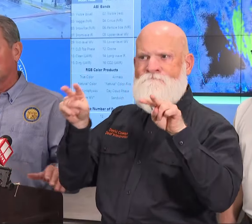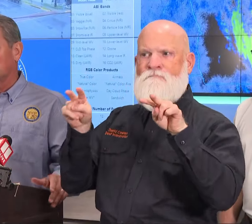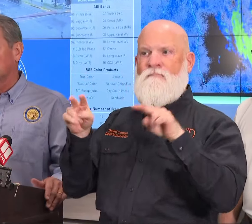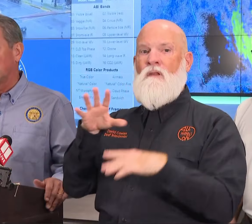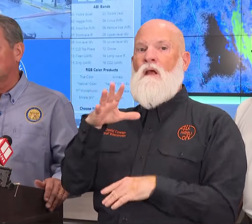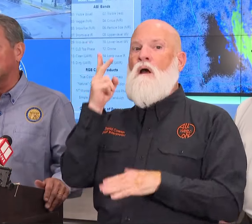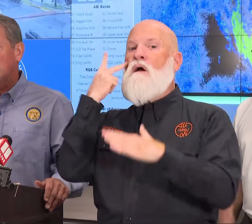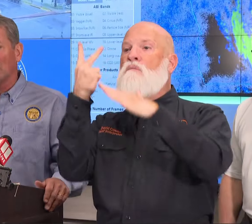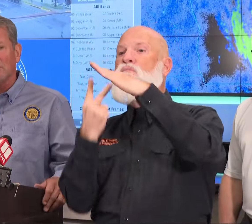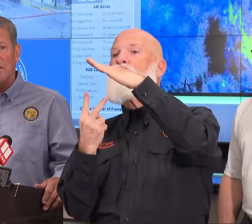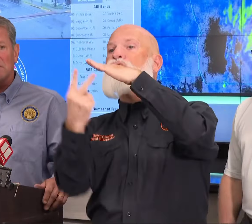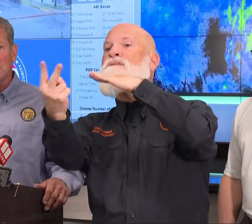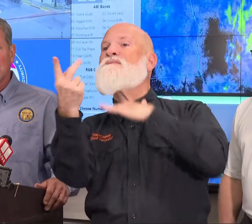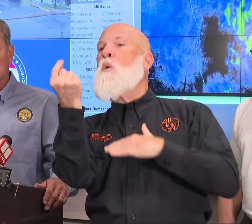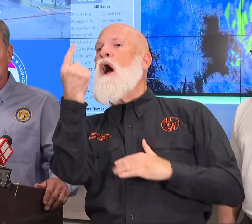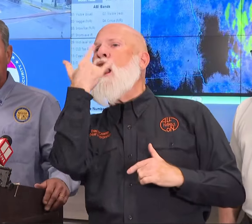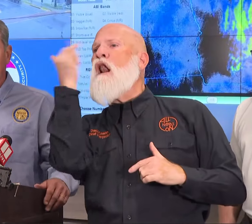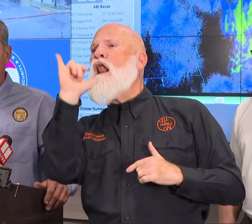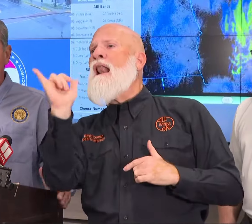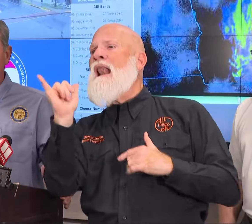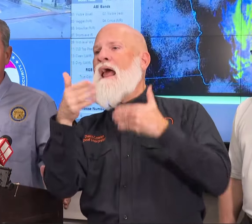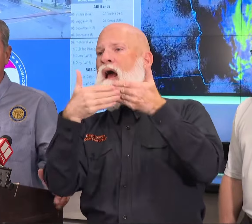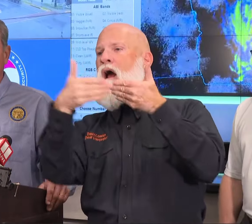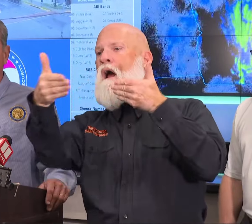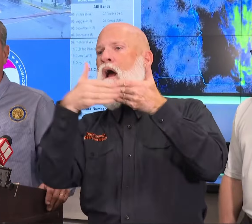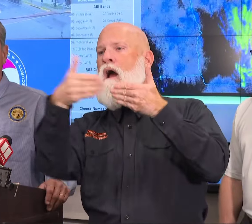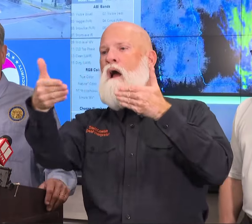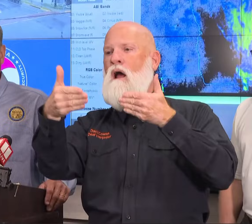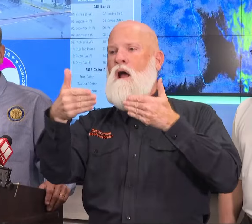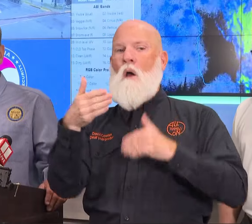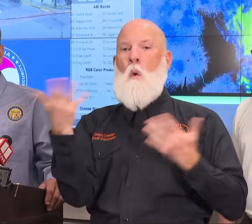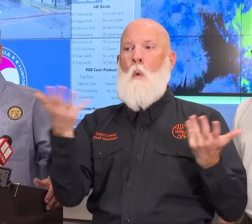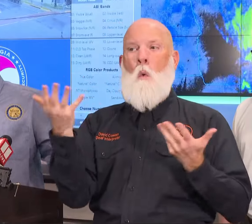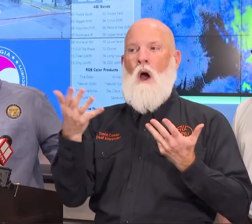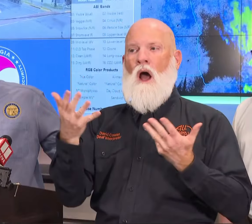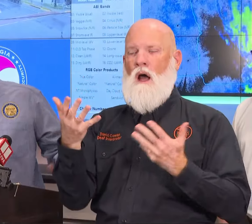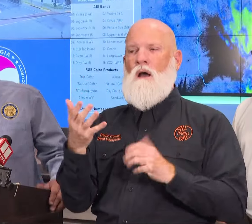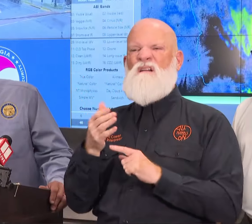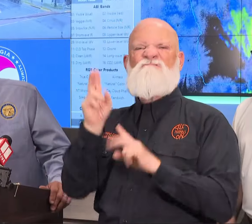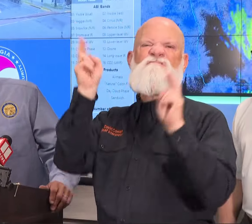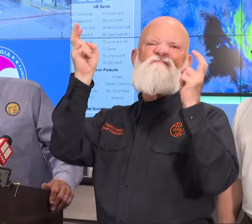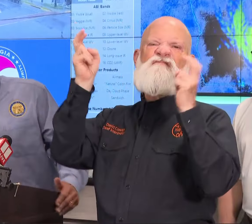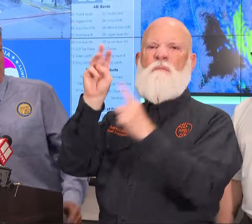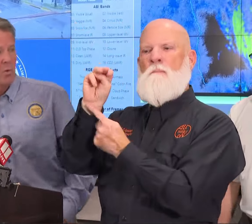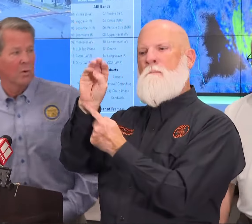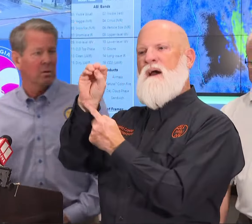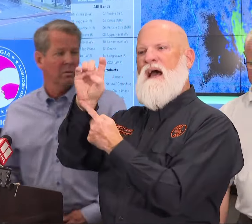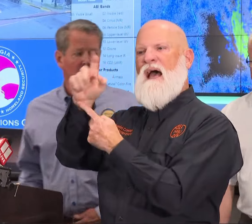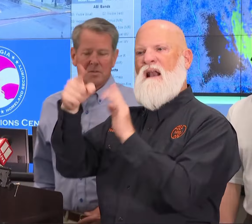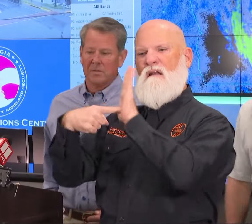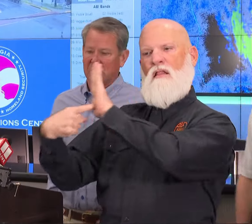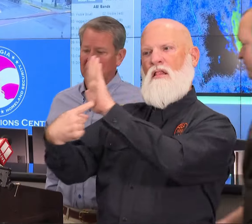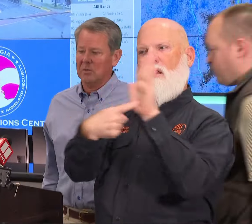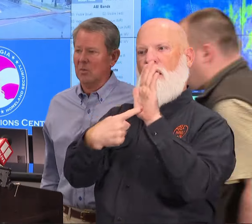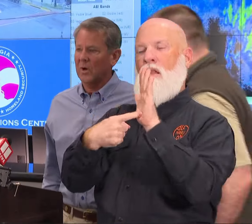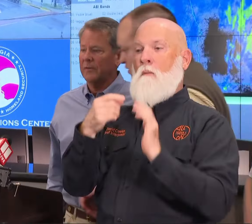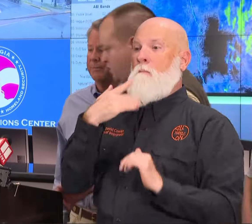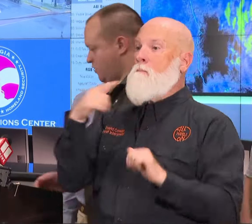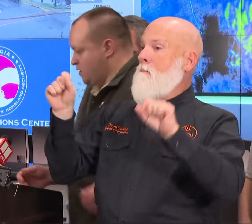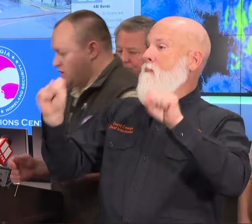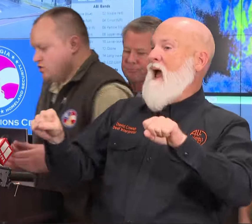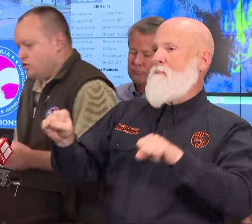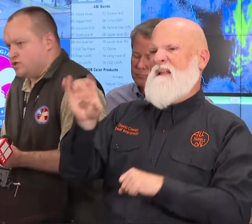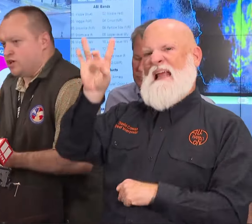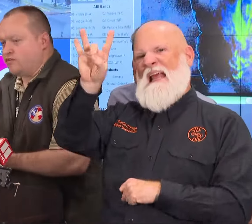will have some devastating effects in a lot of ways, and we just need to be prepared for that. Will, do you want to speak more to what you're seeing on the